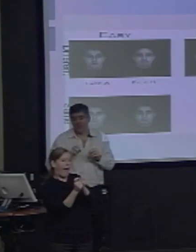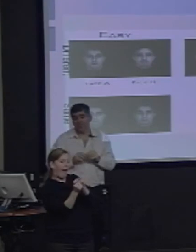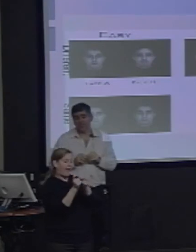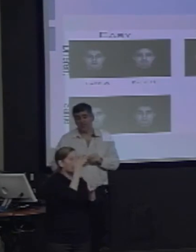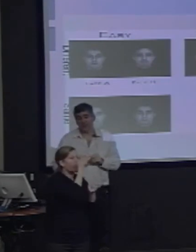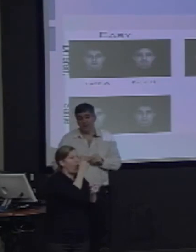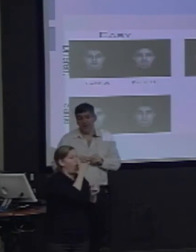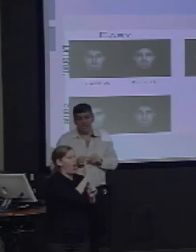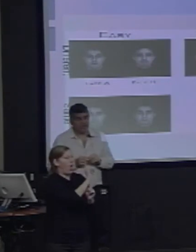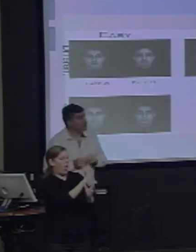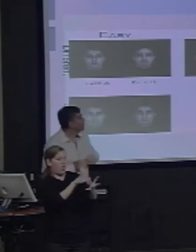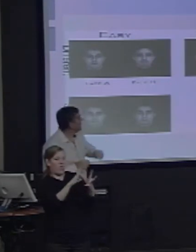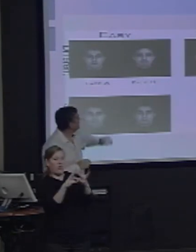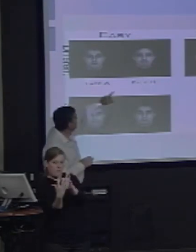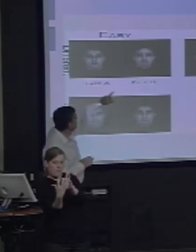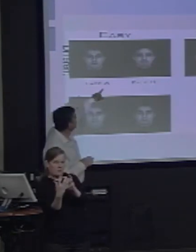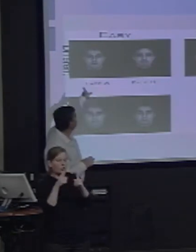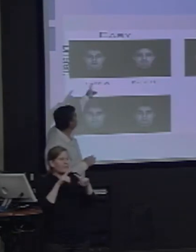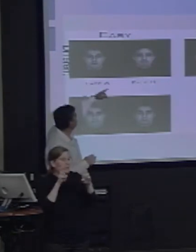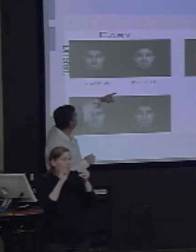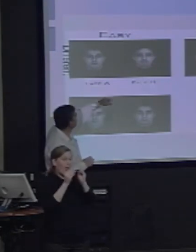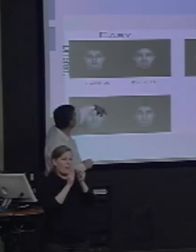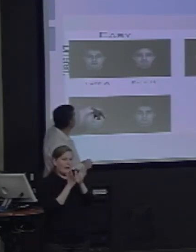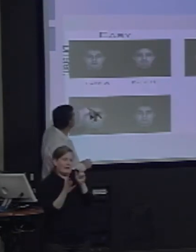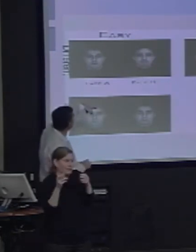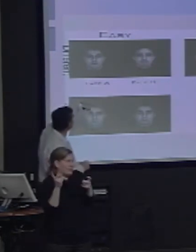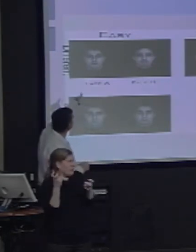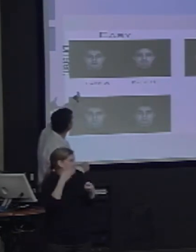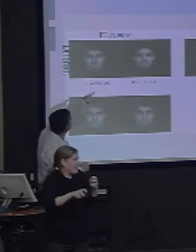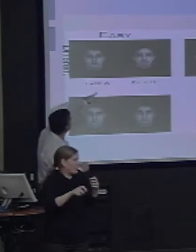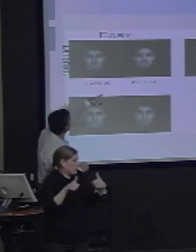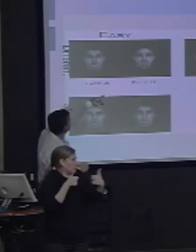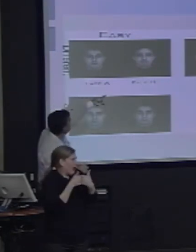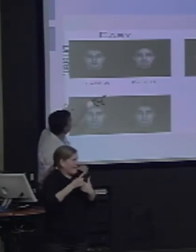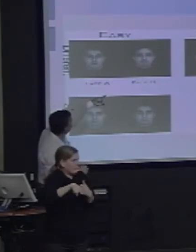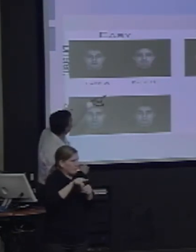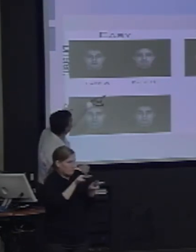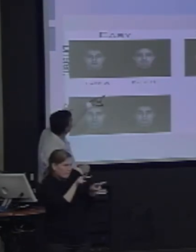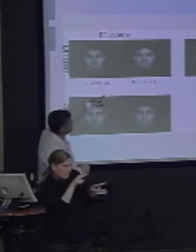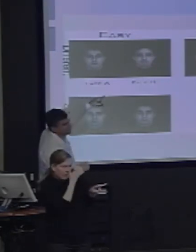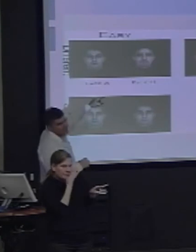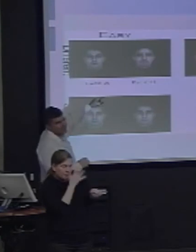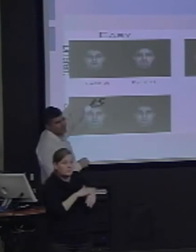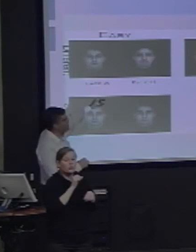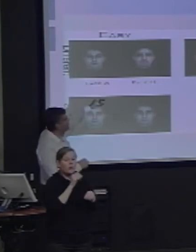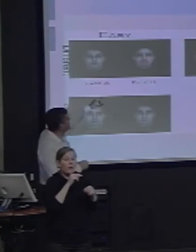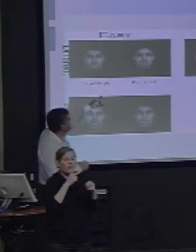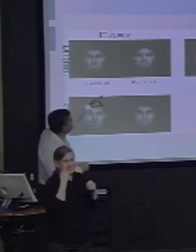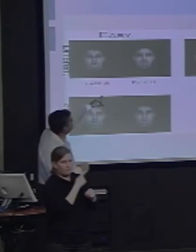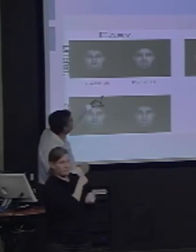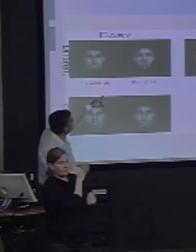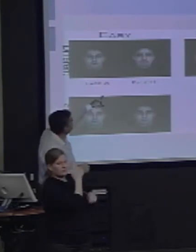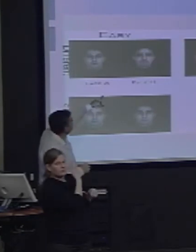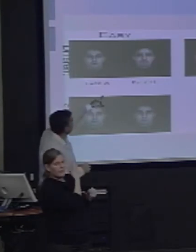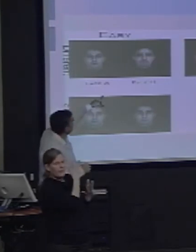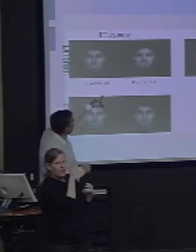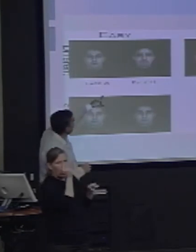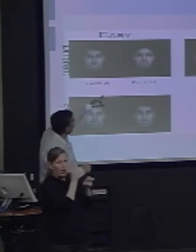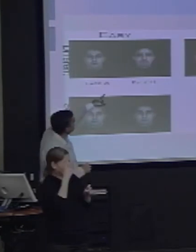difficulty of the discrimination. So we can take two faces that are different, may be a little hard to see,